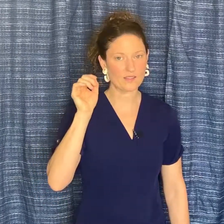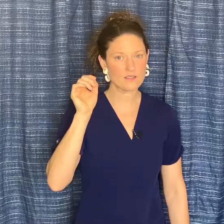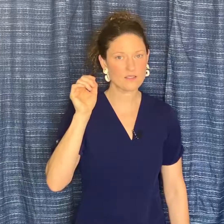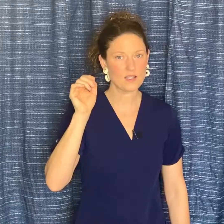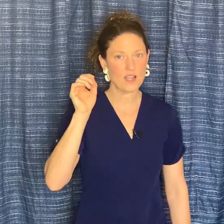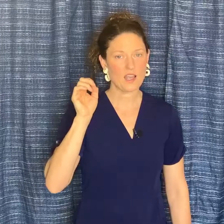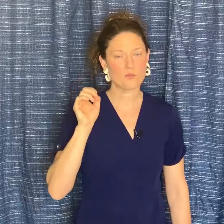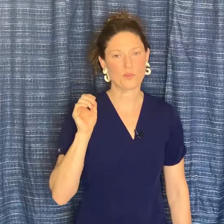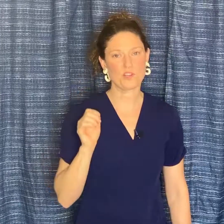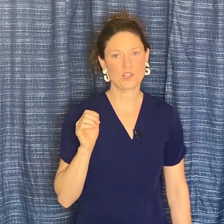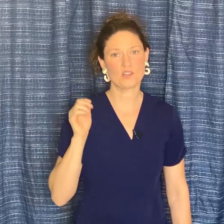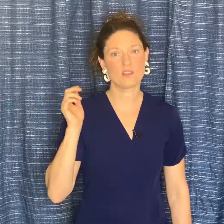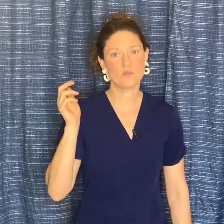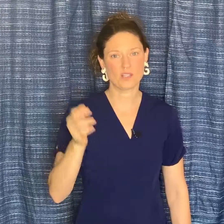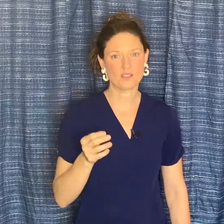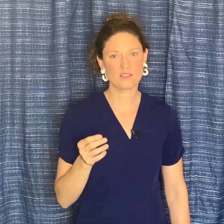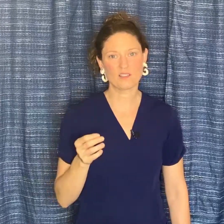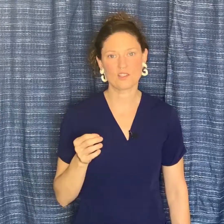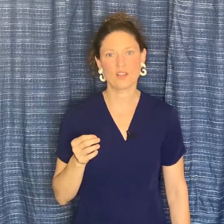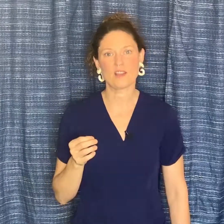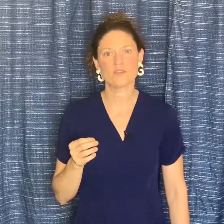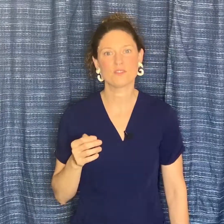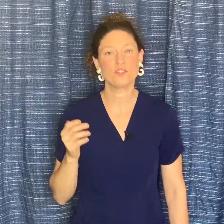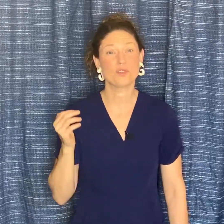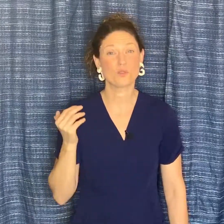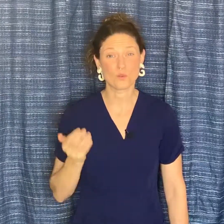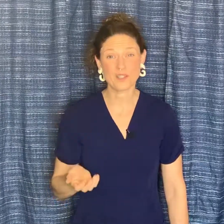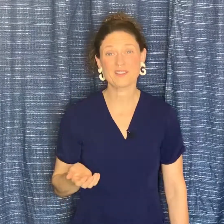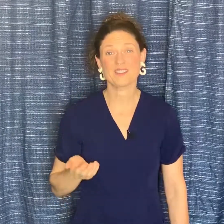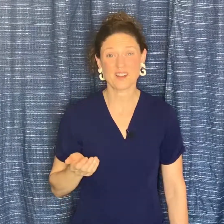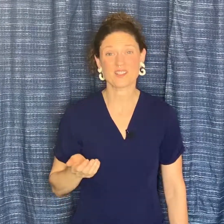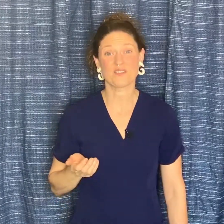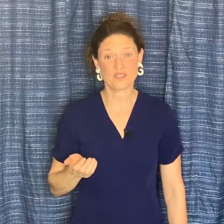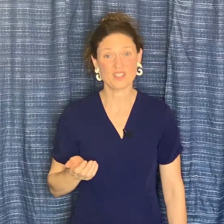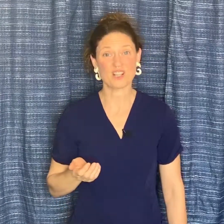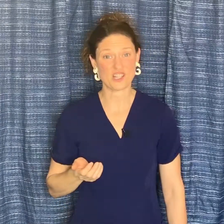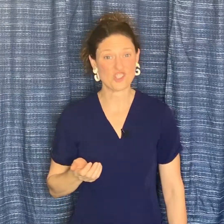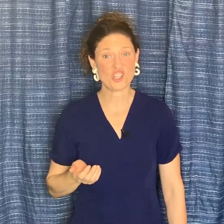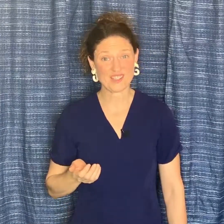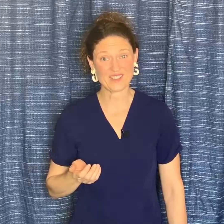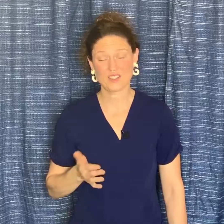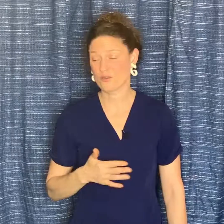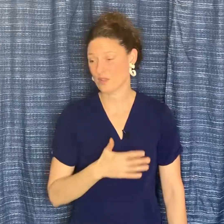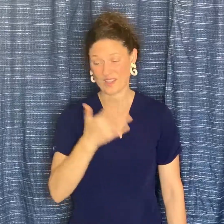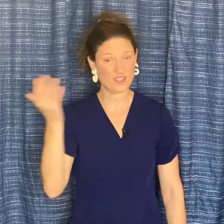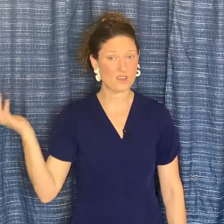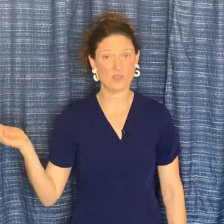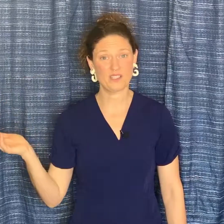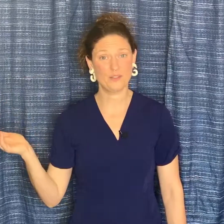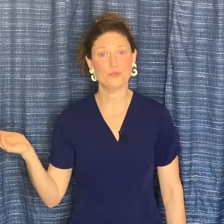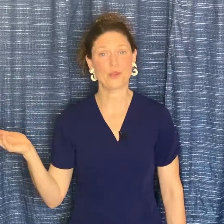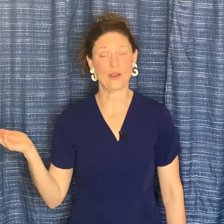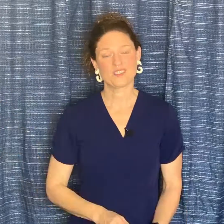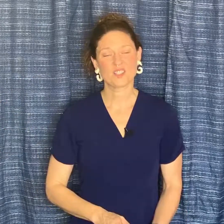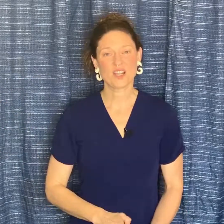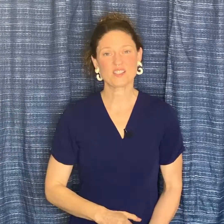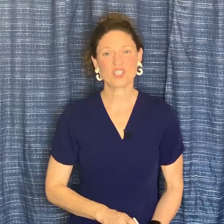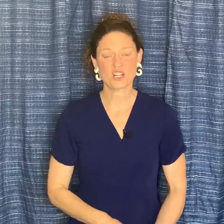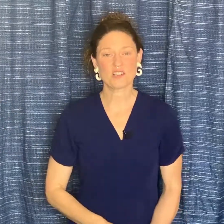and appreciate the abundance in your life, then you can really start to feel like shit, can feel like a complete loser. So I started